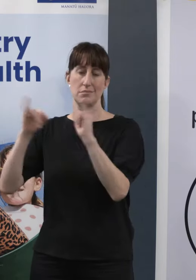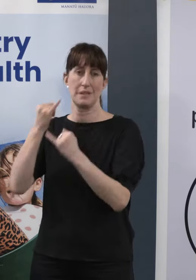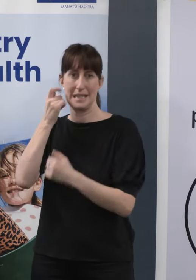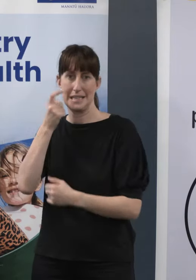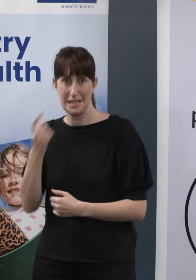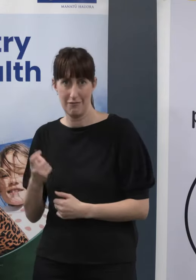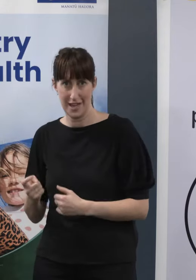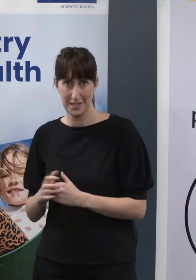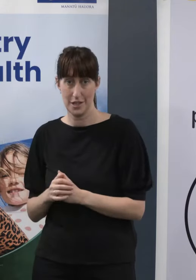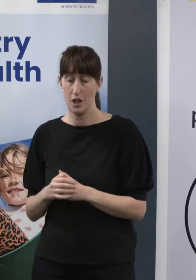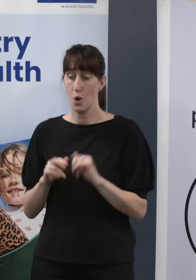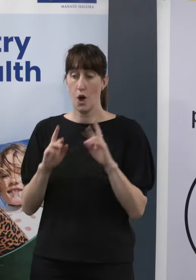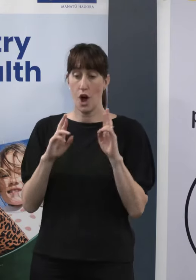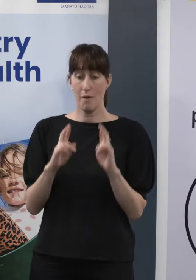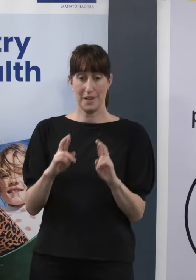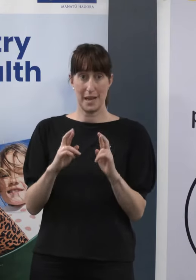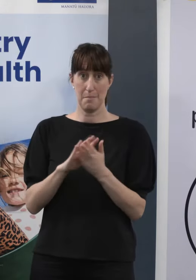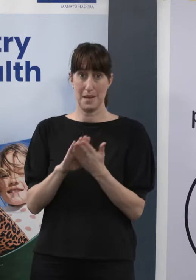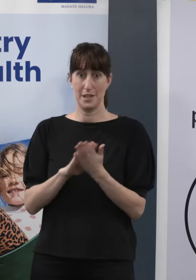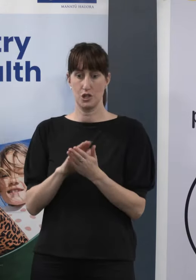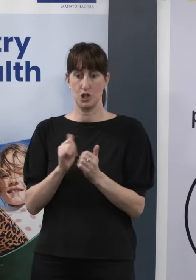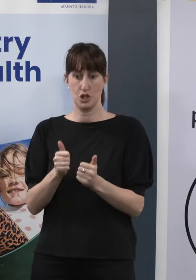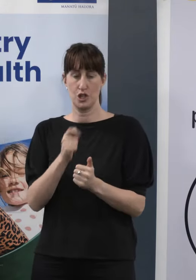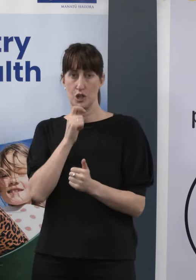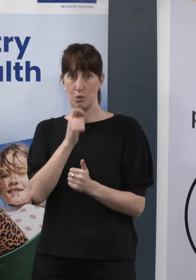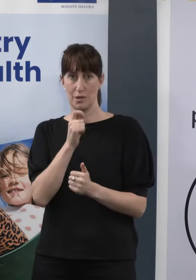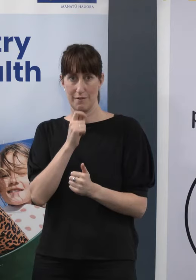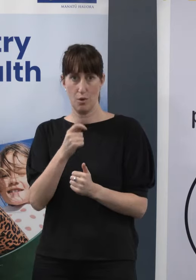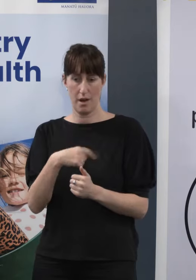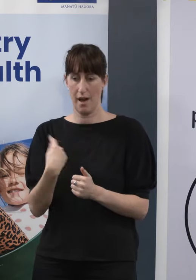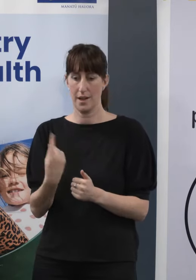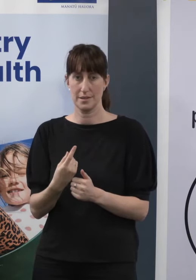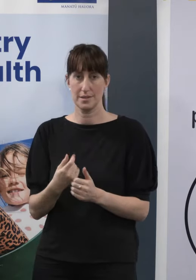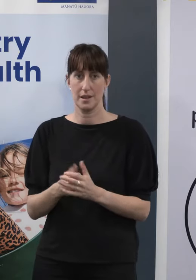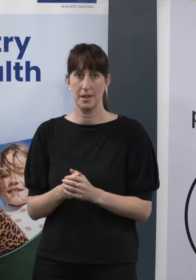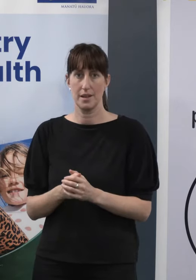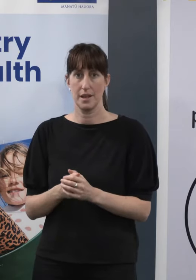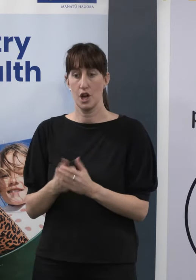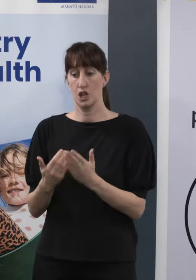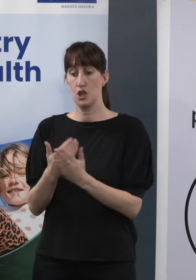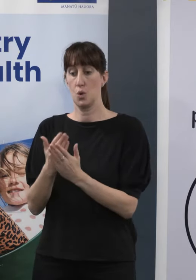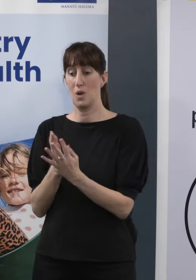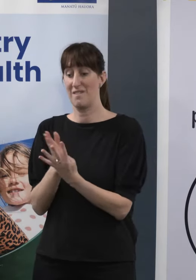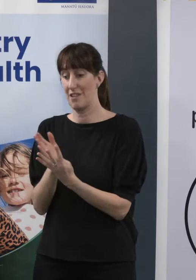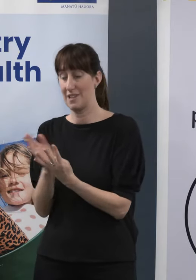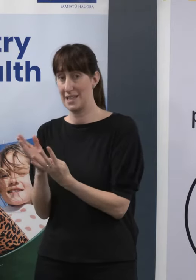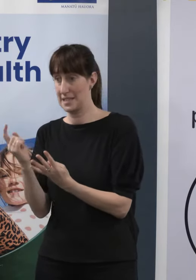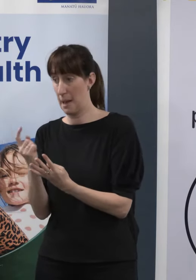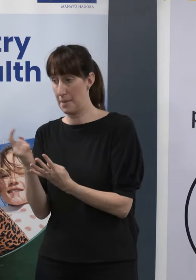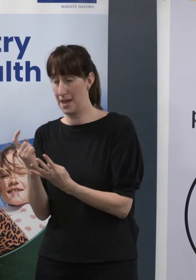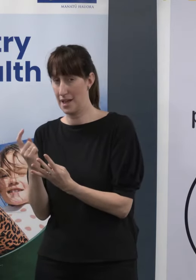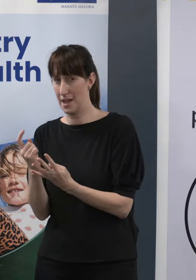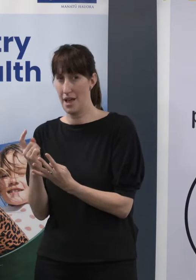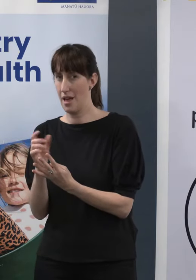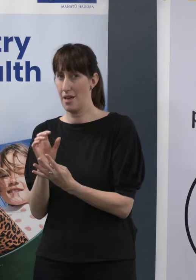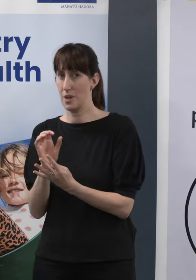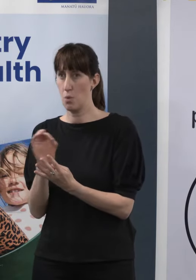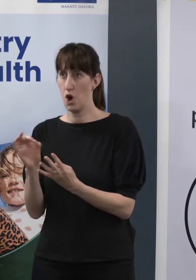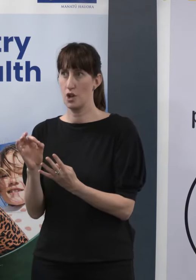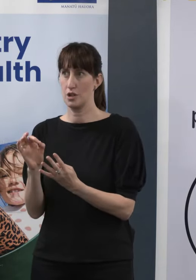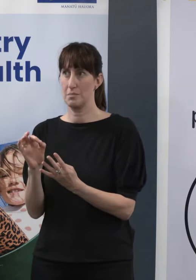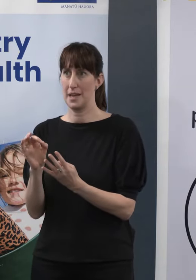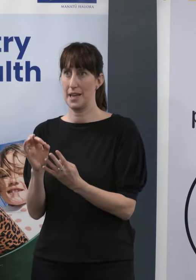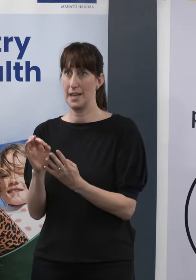puts us in a better position, and so these new sub-variants coming through rather than being big additional waves are likely just to